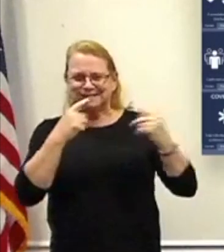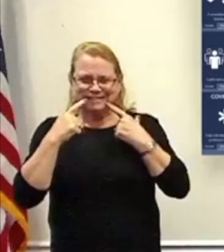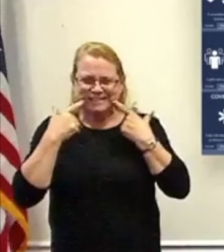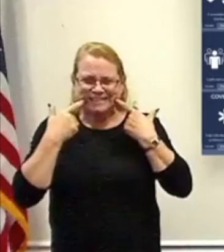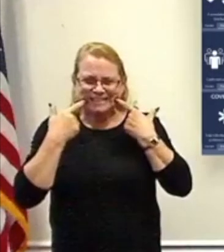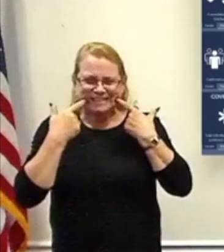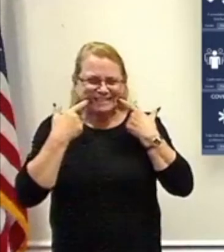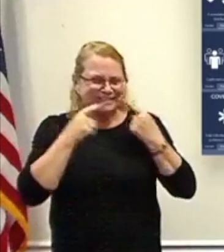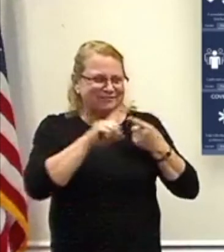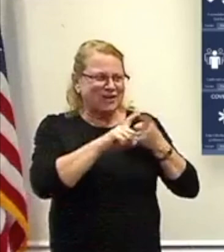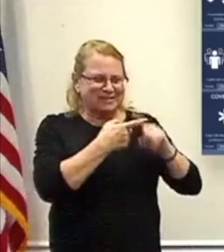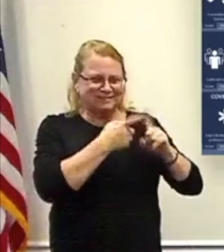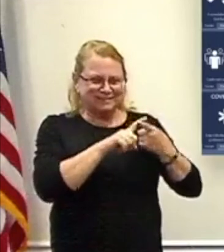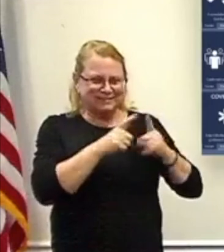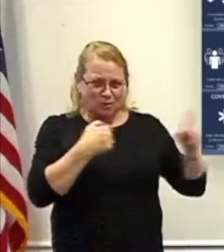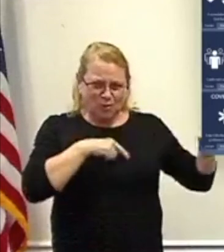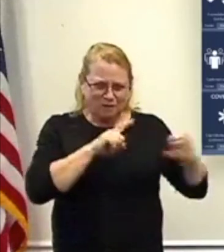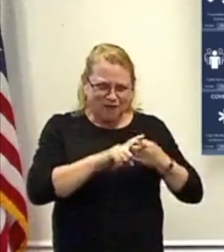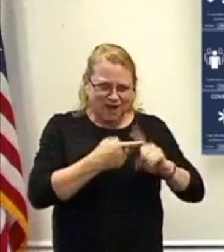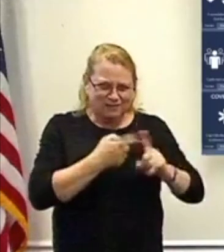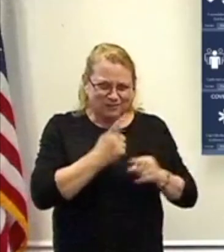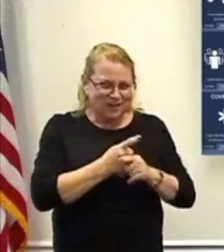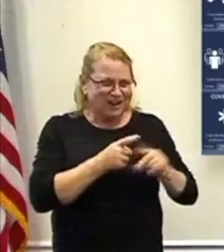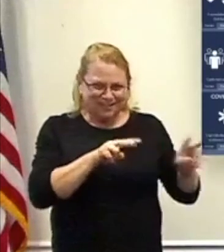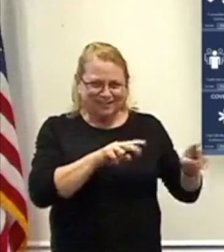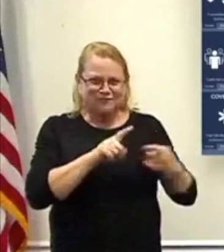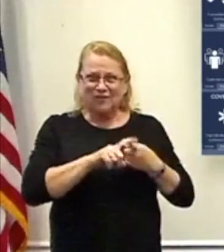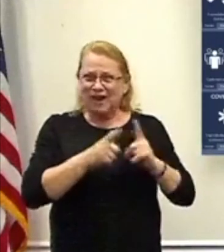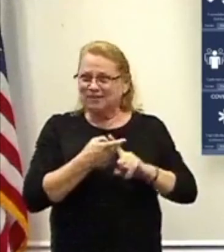We're friends. Friends? Friends. Friends.